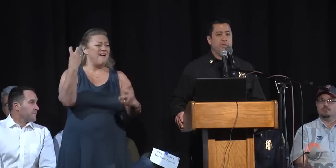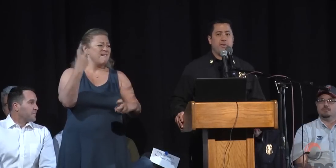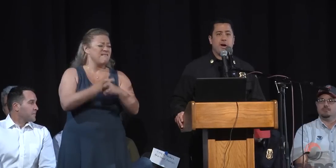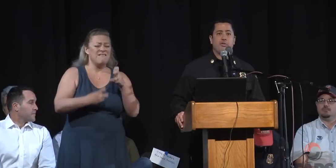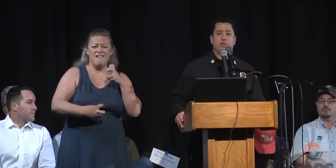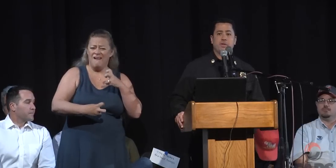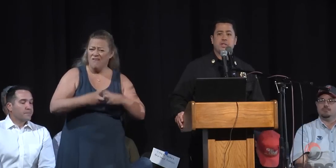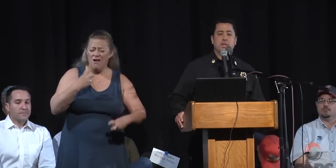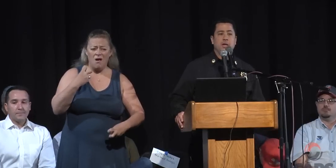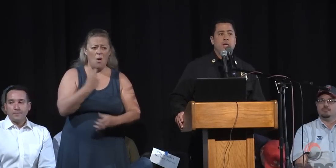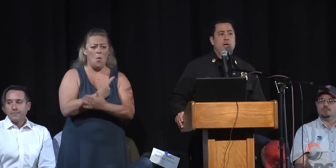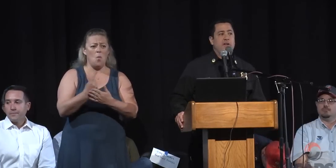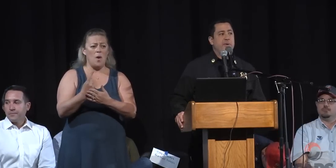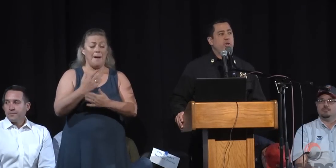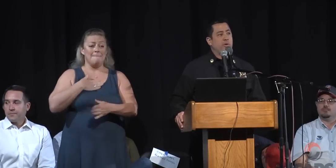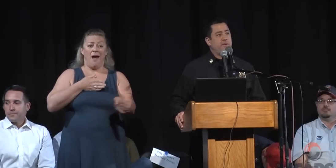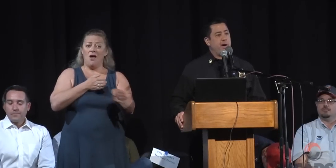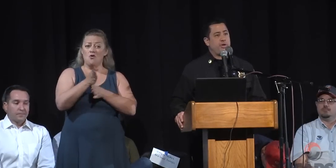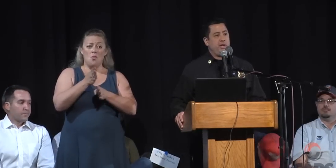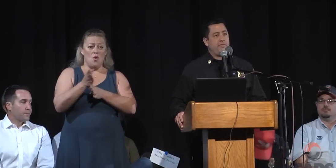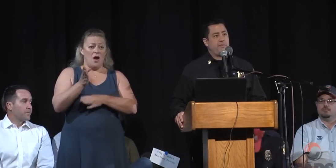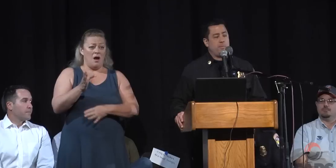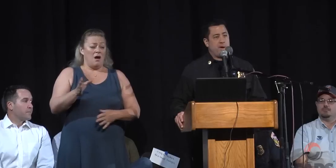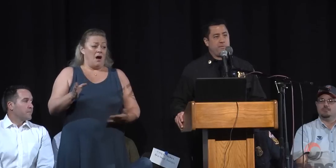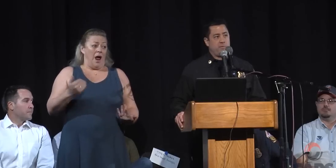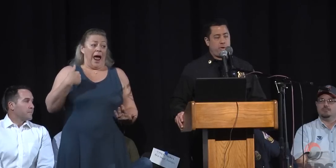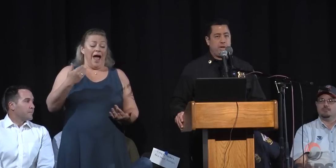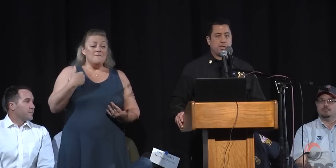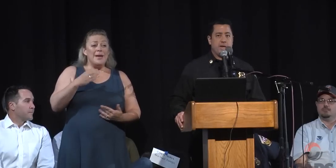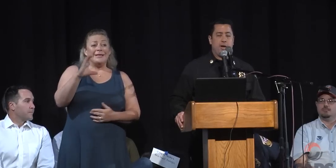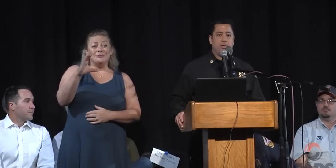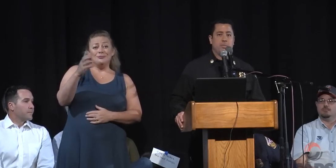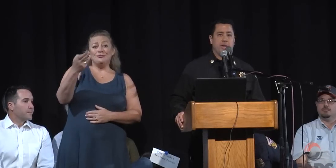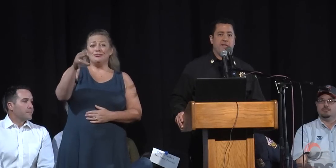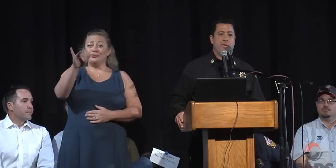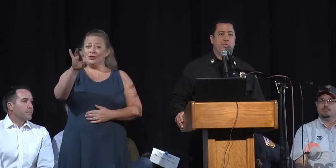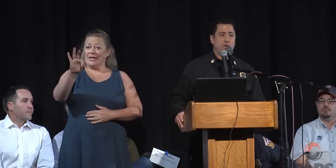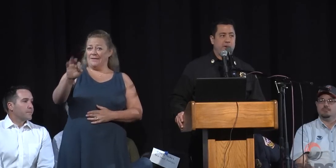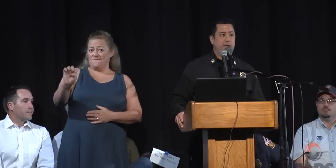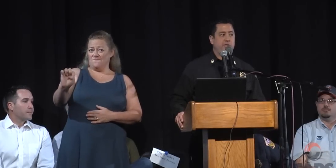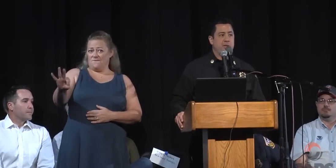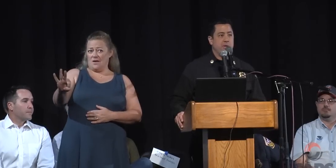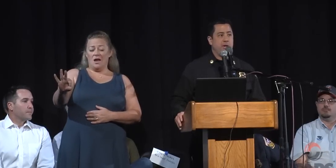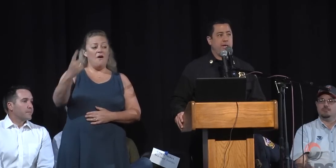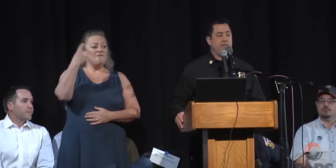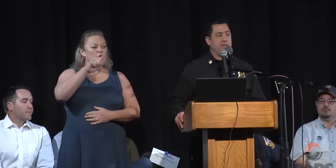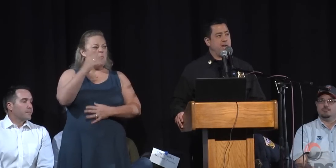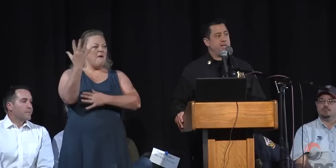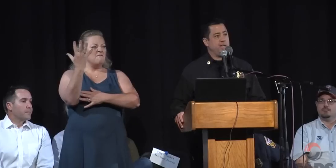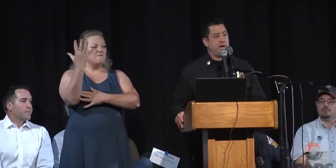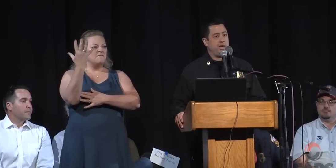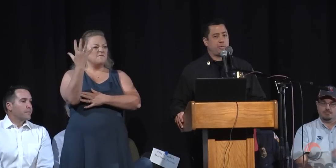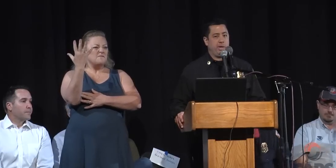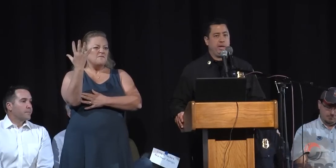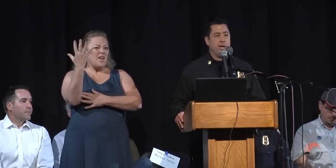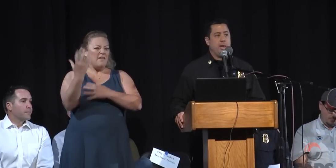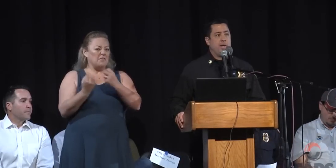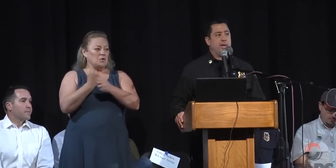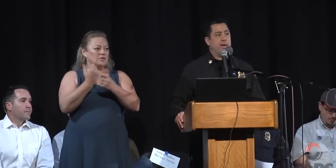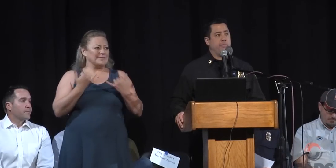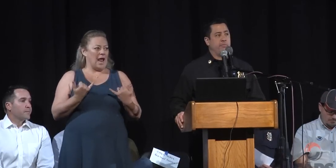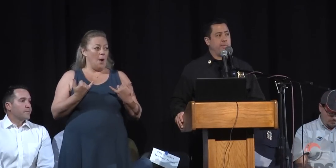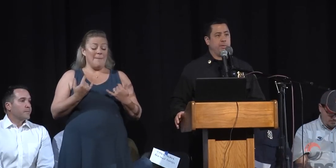in the fire service. I've been your fire chief for about four years now, but I've been serving this community since 1993